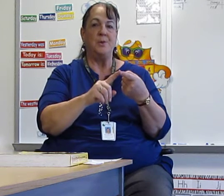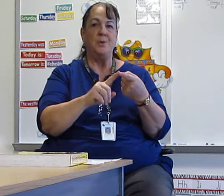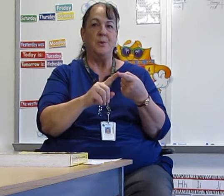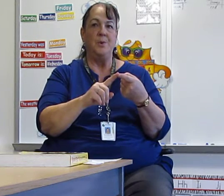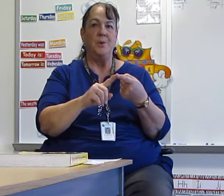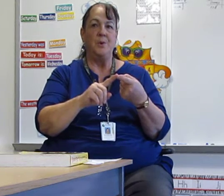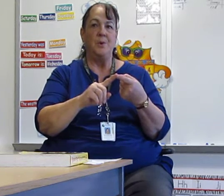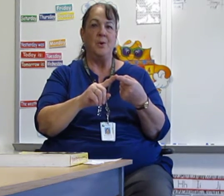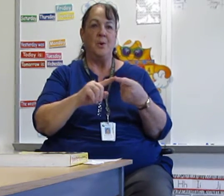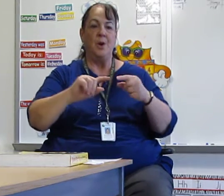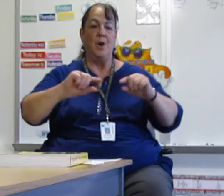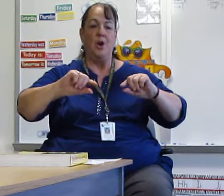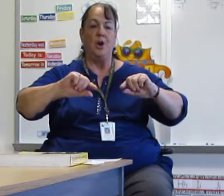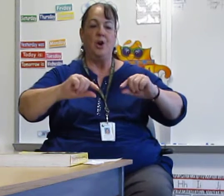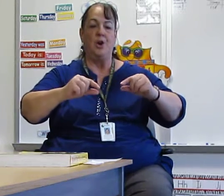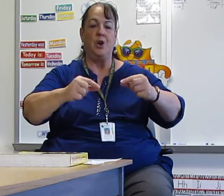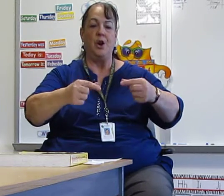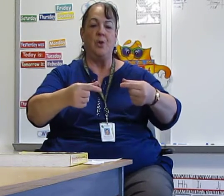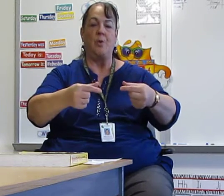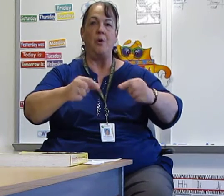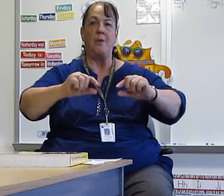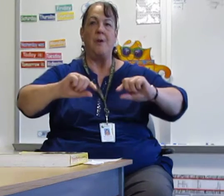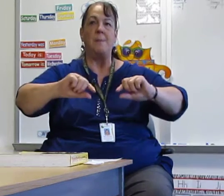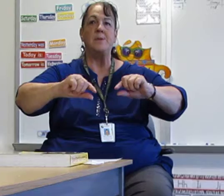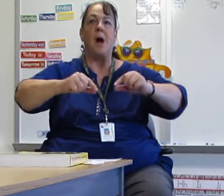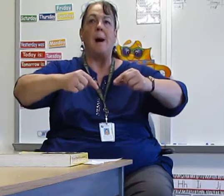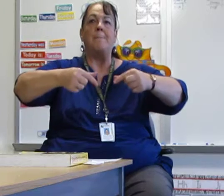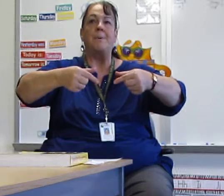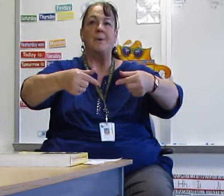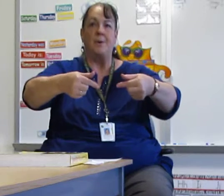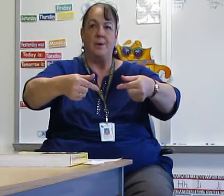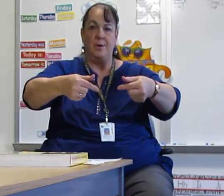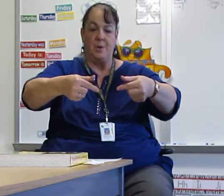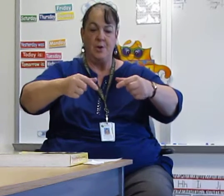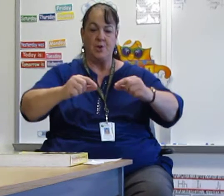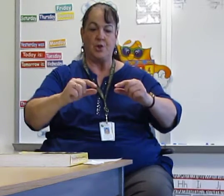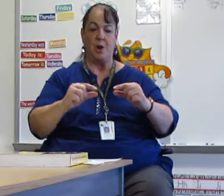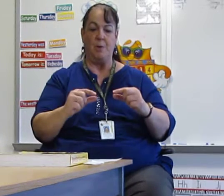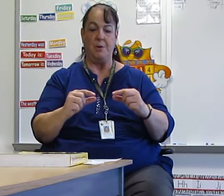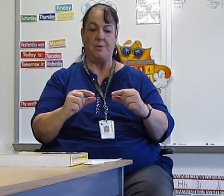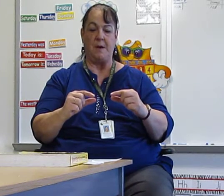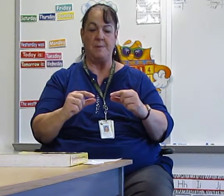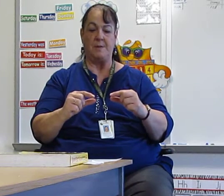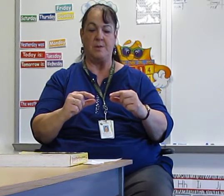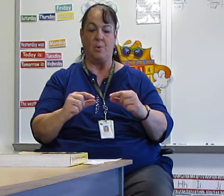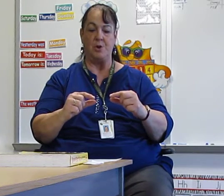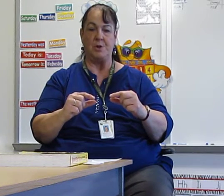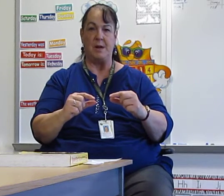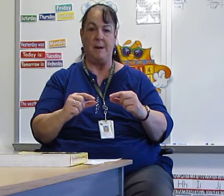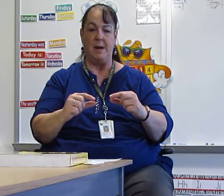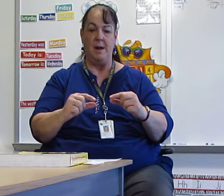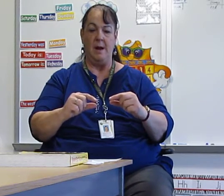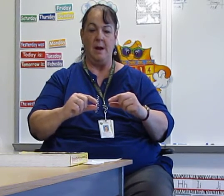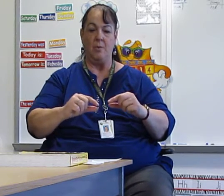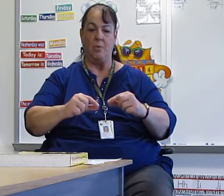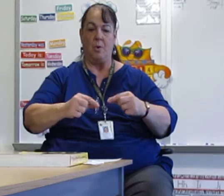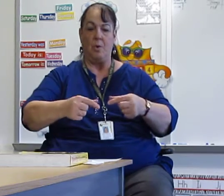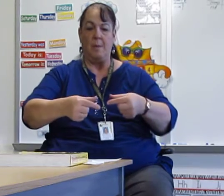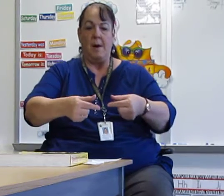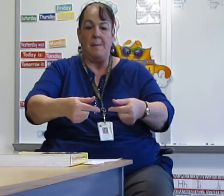go. Roll your thumbs up. Start with your thumbs towards your tummy. Roll them up